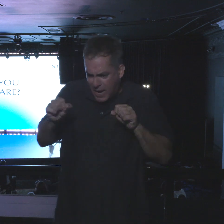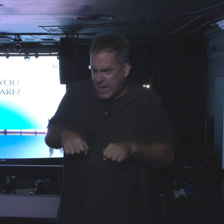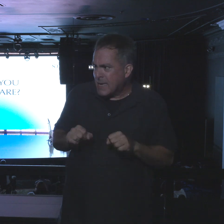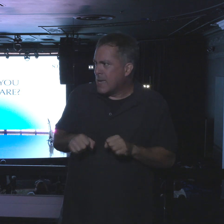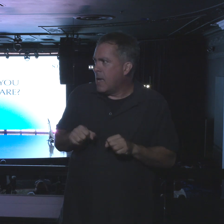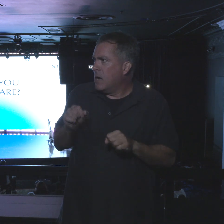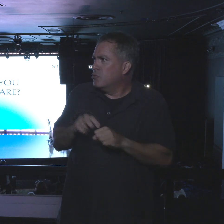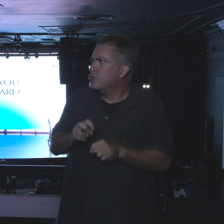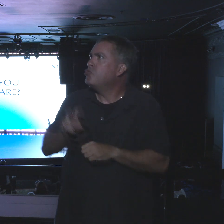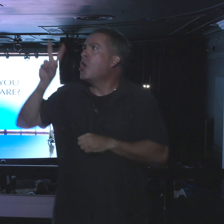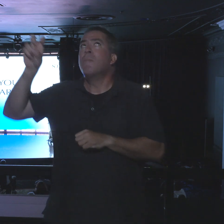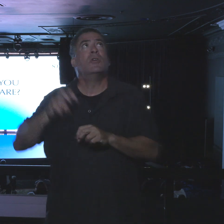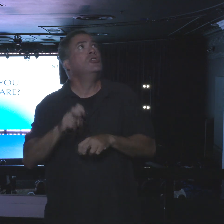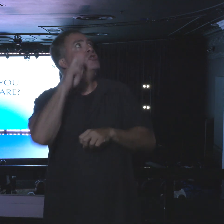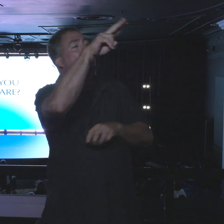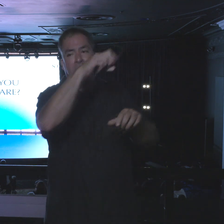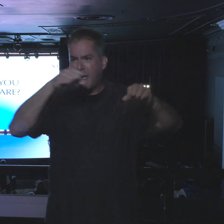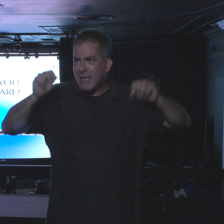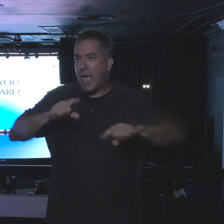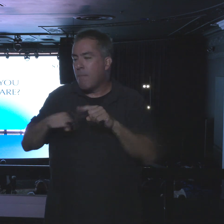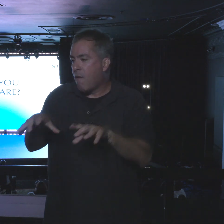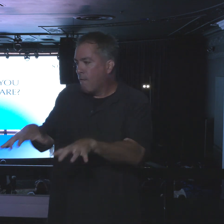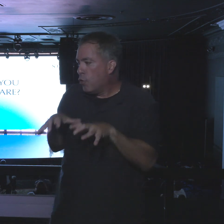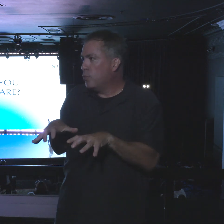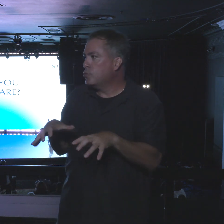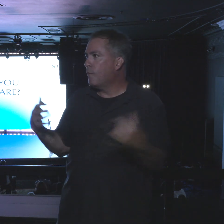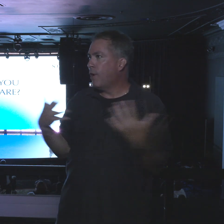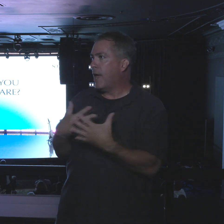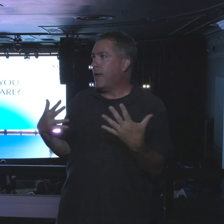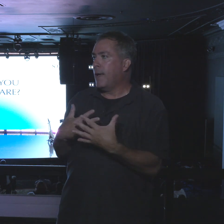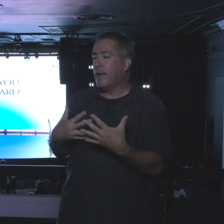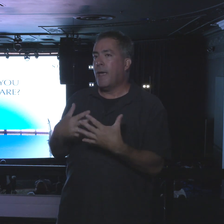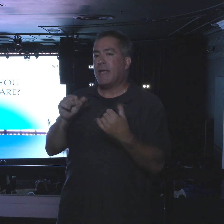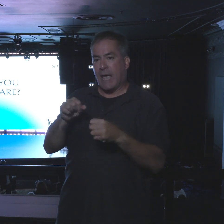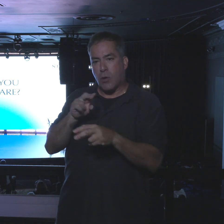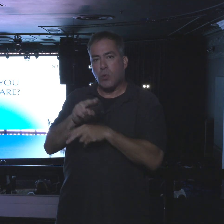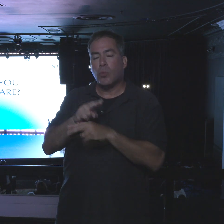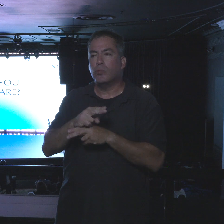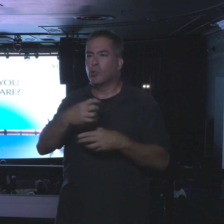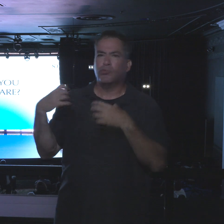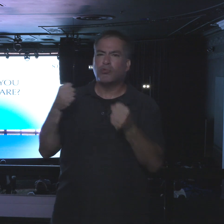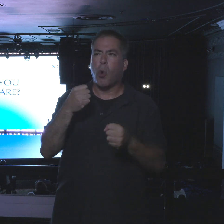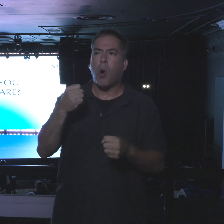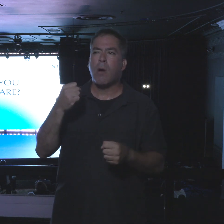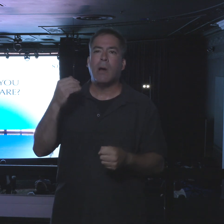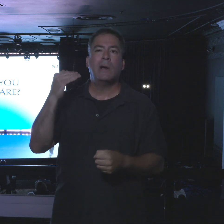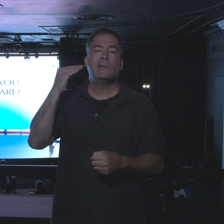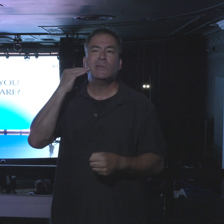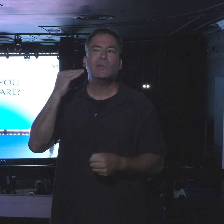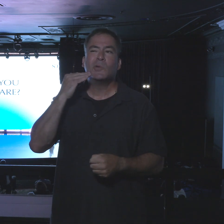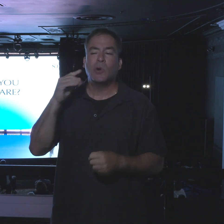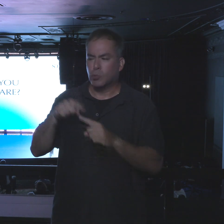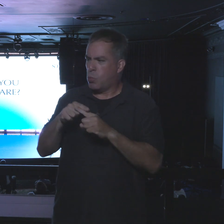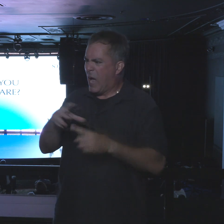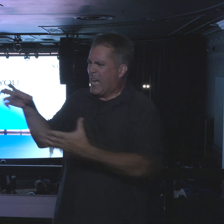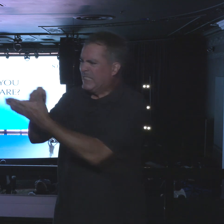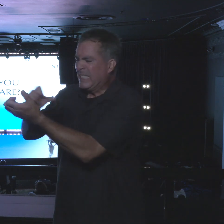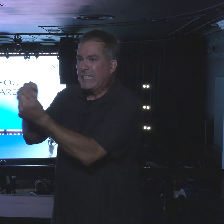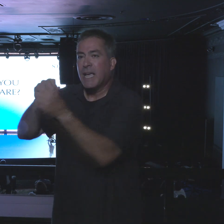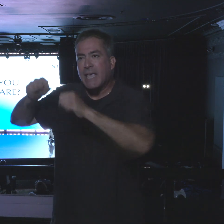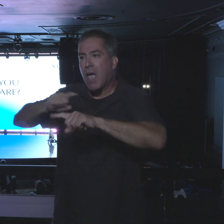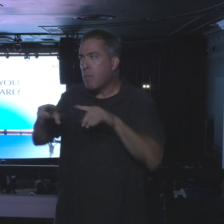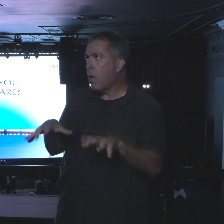jump onto higher ground and use their strong jaw to bite back. Six, the